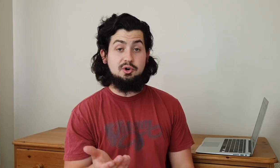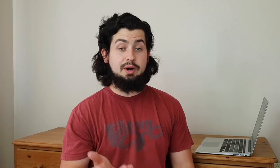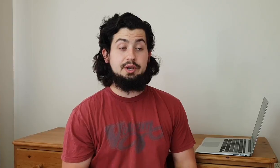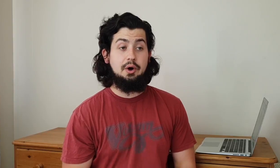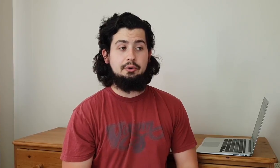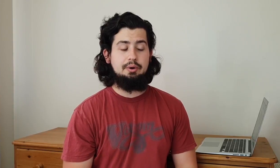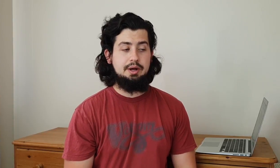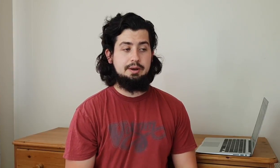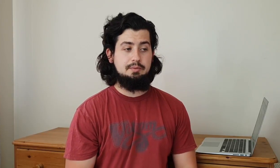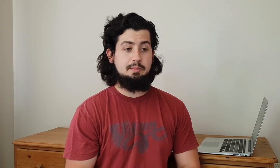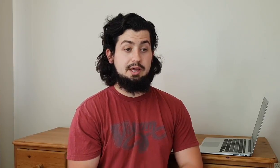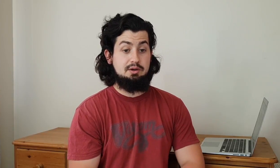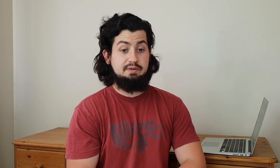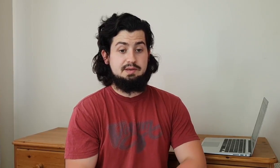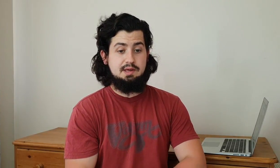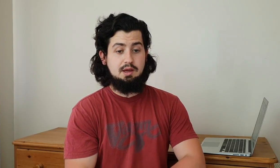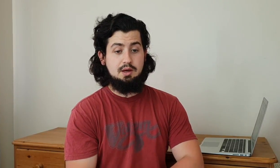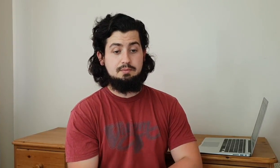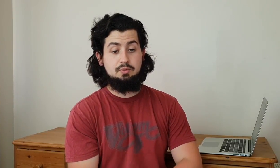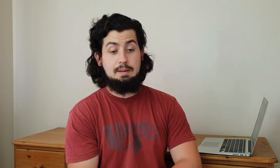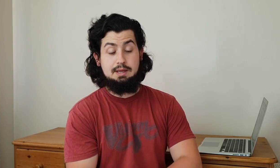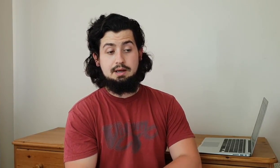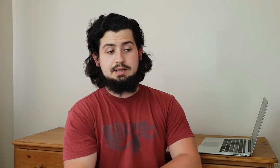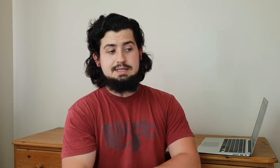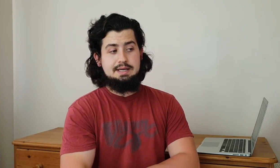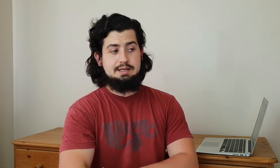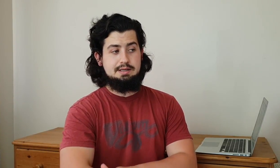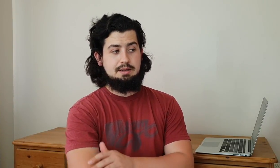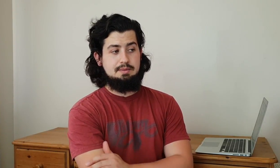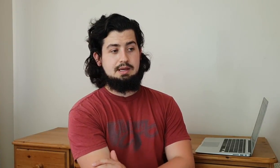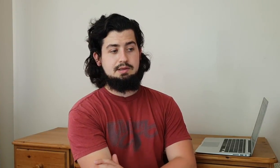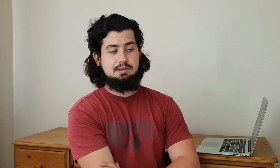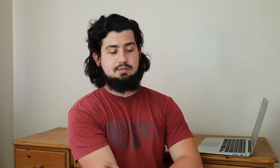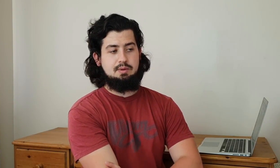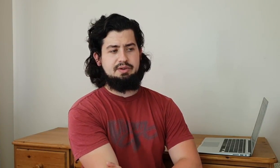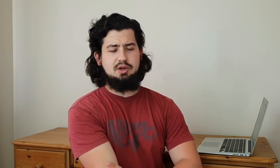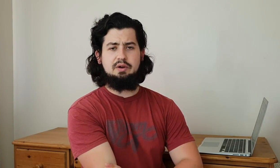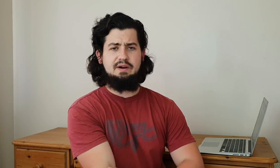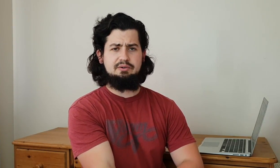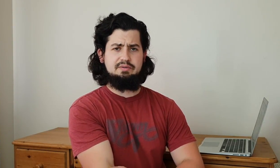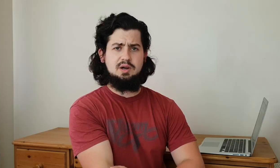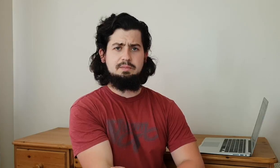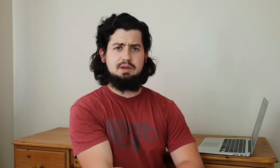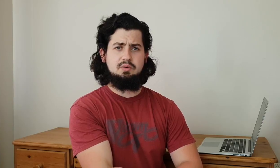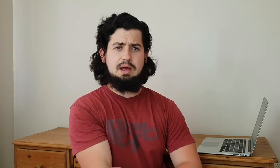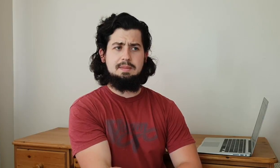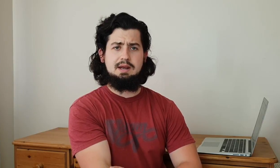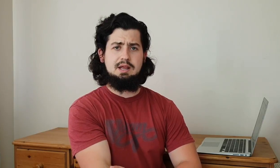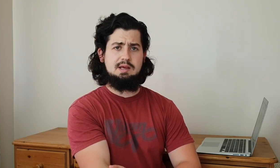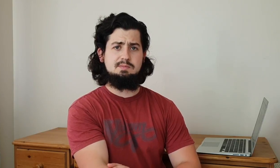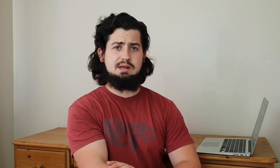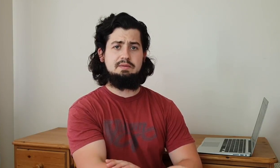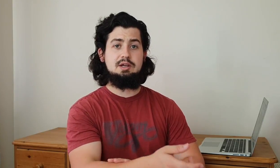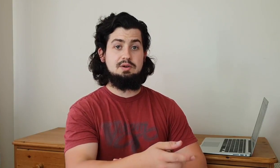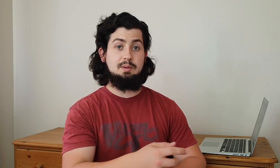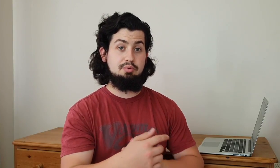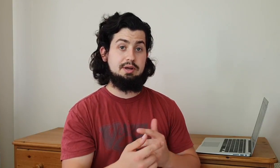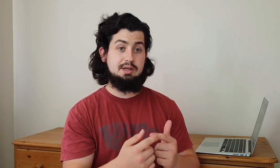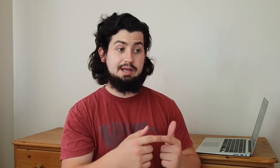who i know um i'm at university um called ameen and um he's i think co-founder of a company called ameen and yes me and they do like british like